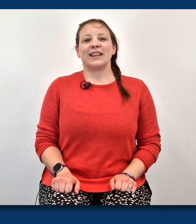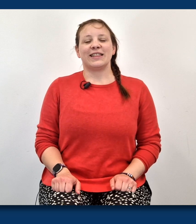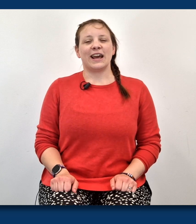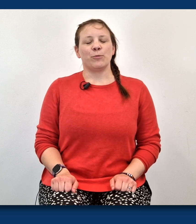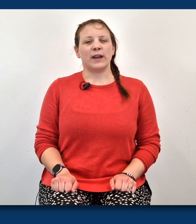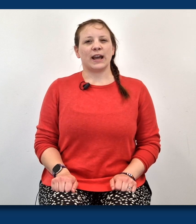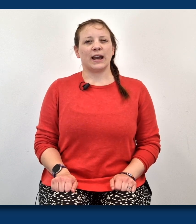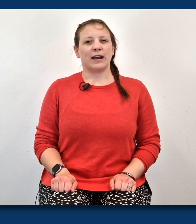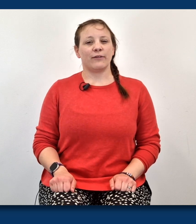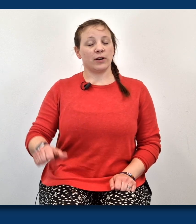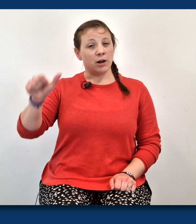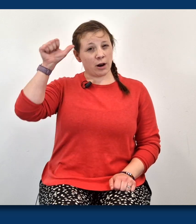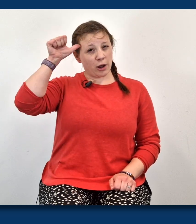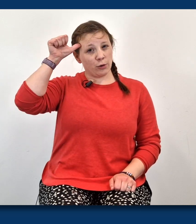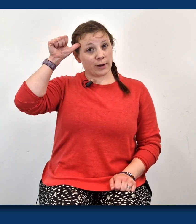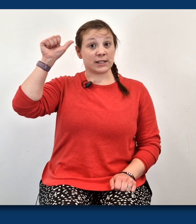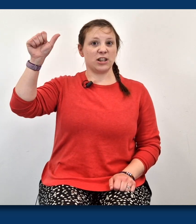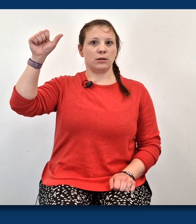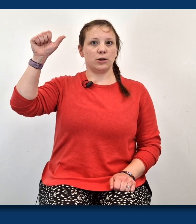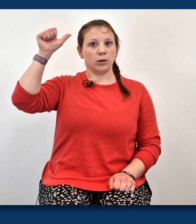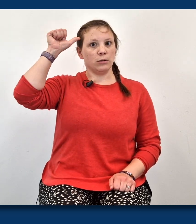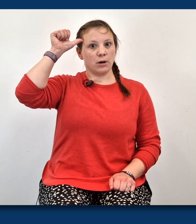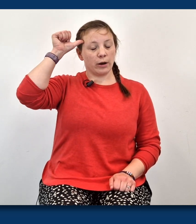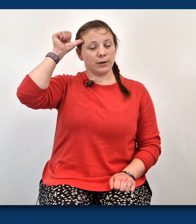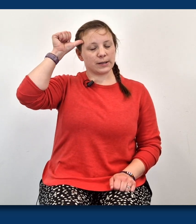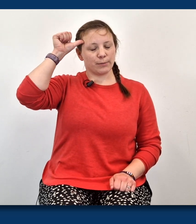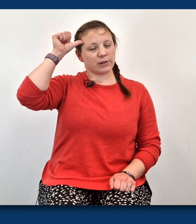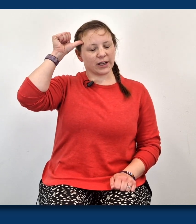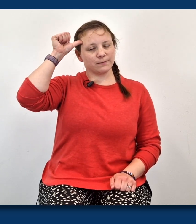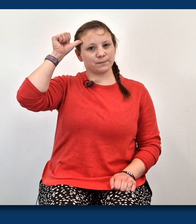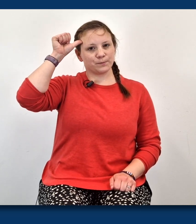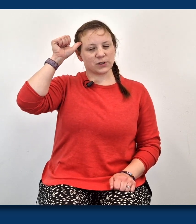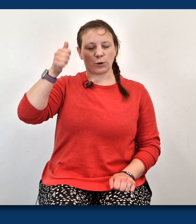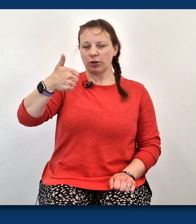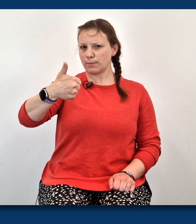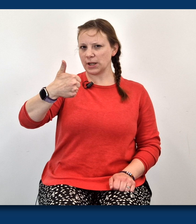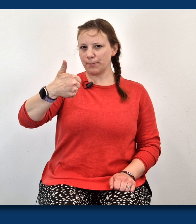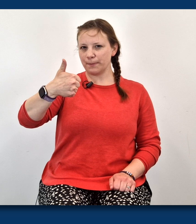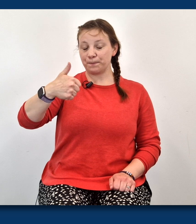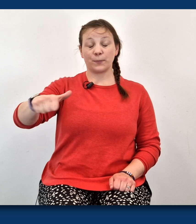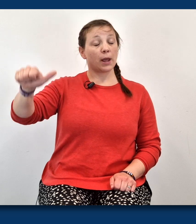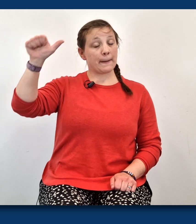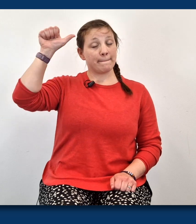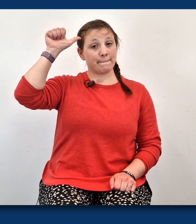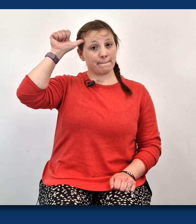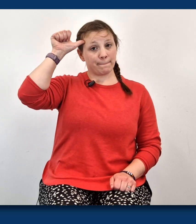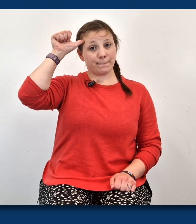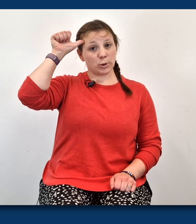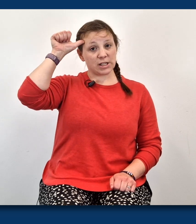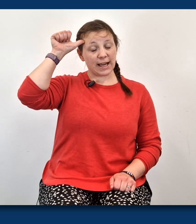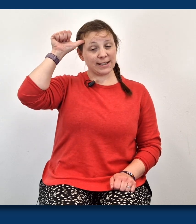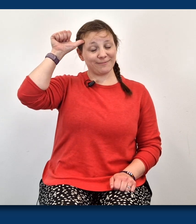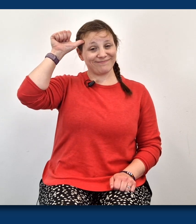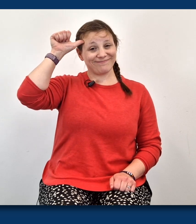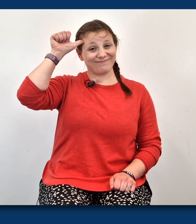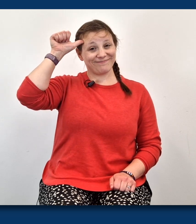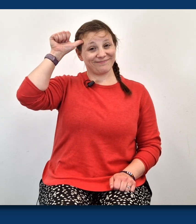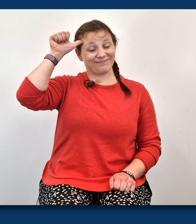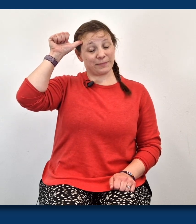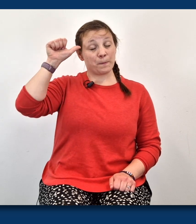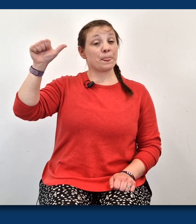Then we have no as in you know something. So thumbs up. Point to your head.